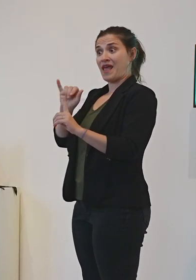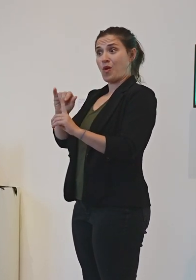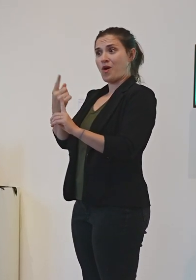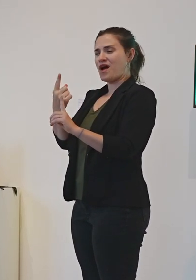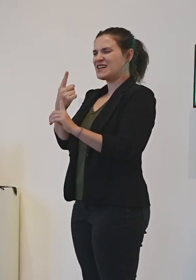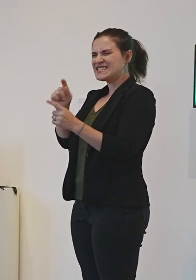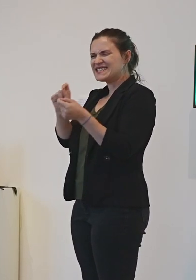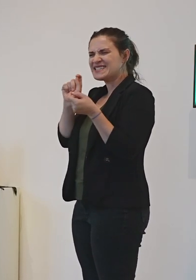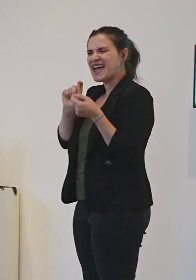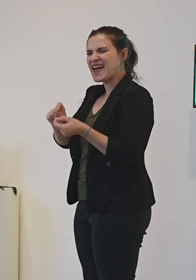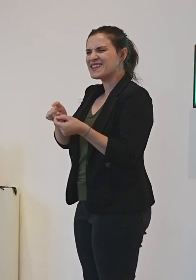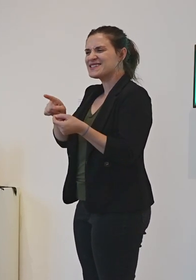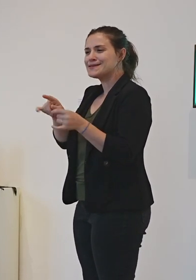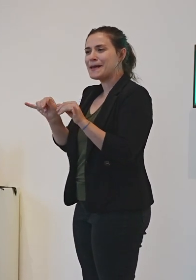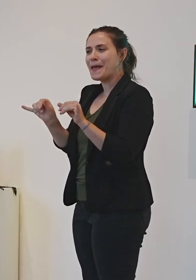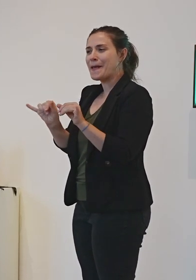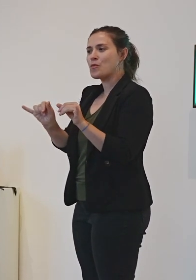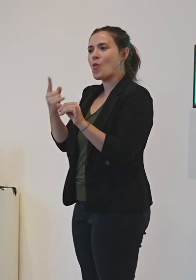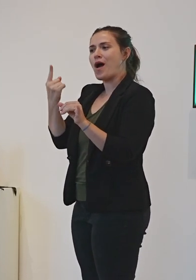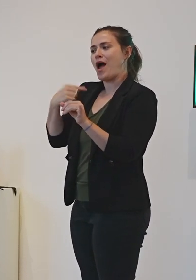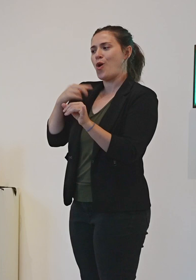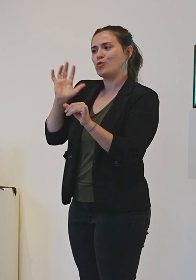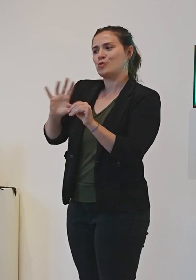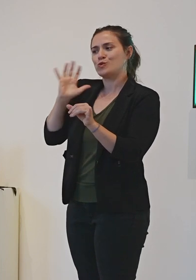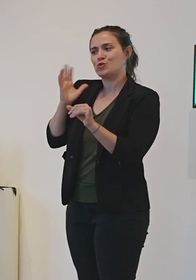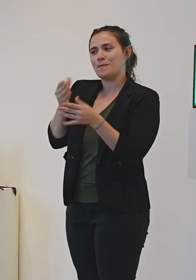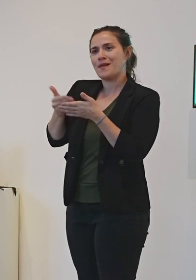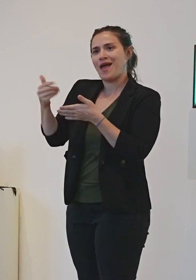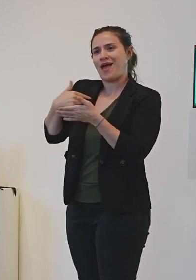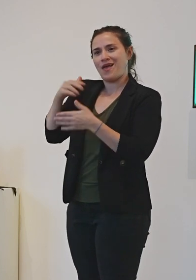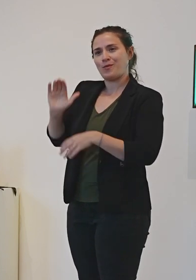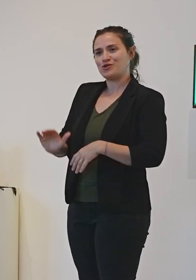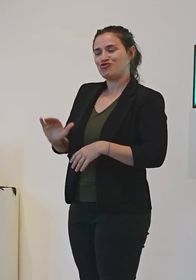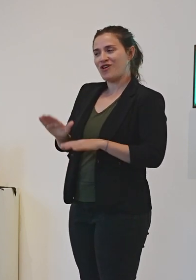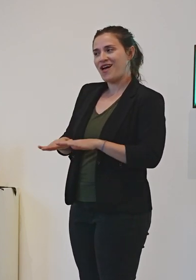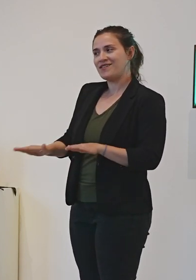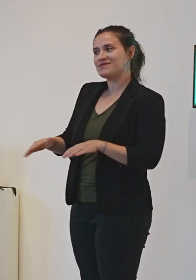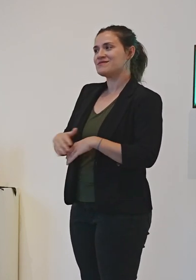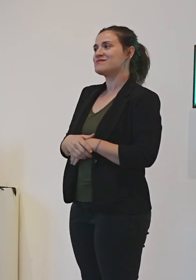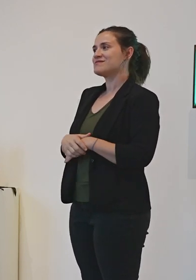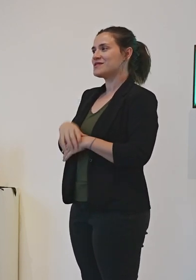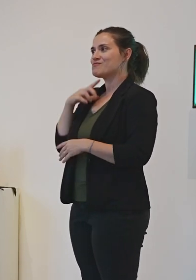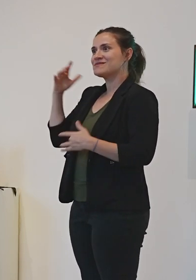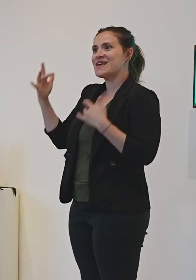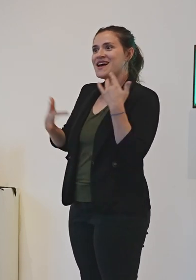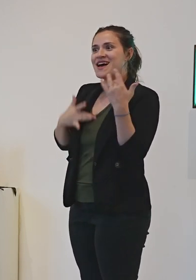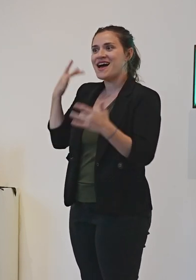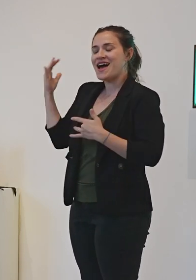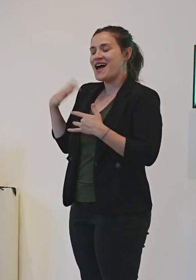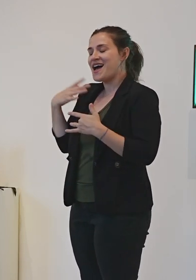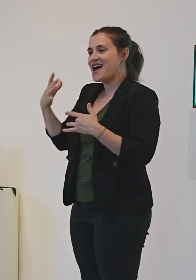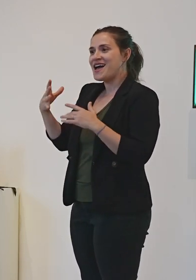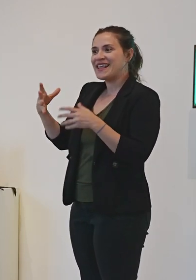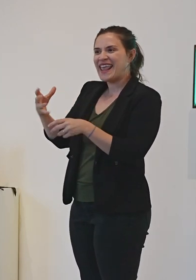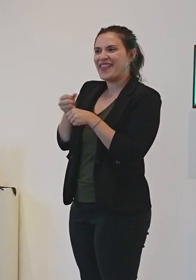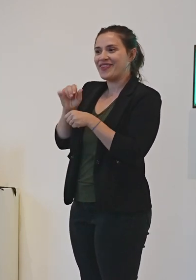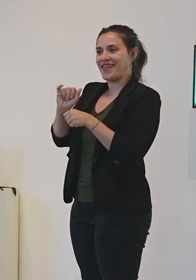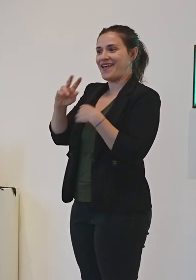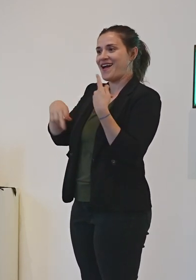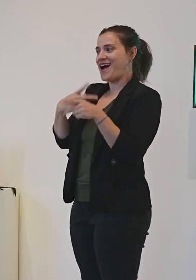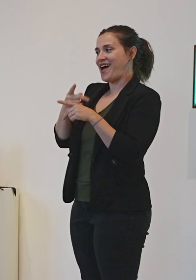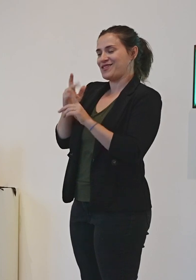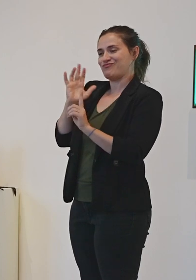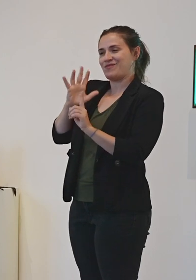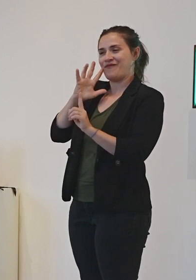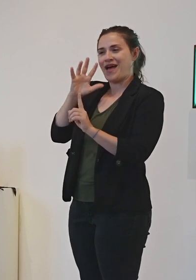exactly like the ones that we used to get when we were kids And we were so excited to get those at Halloween even though